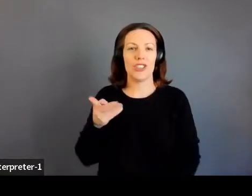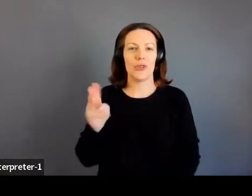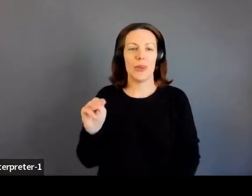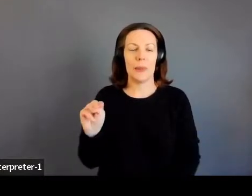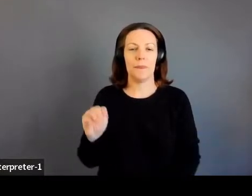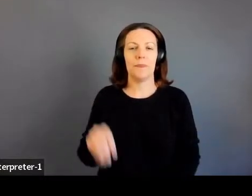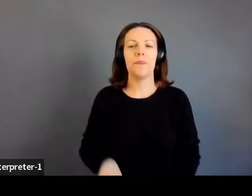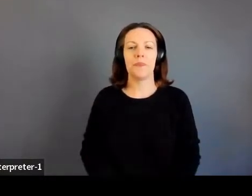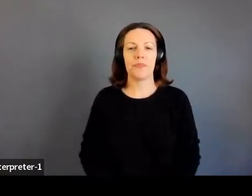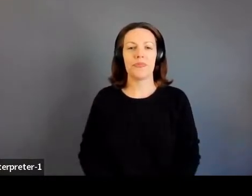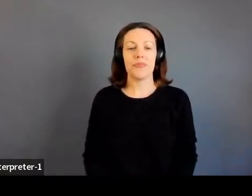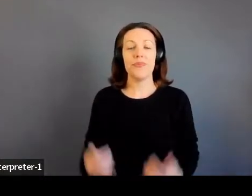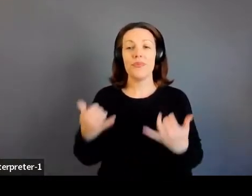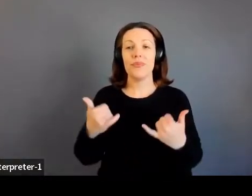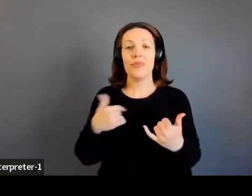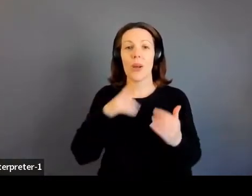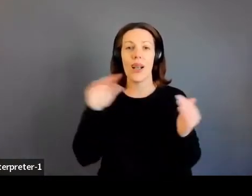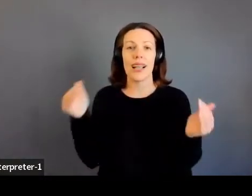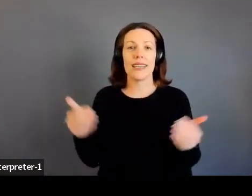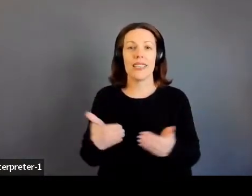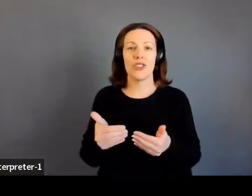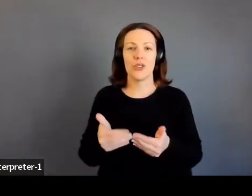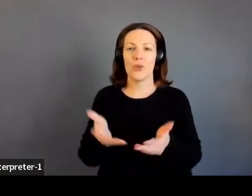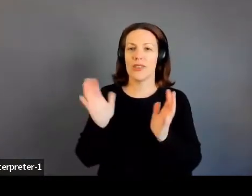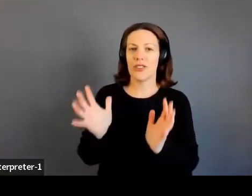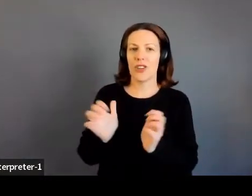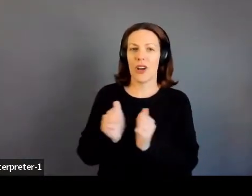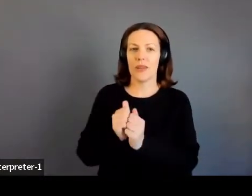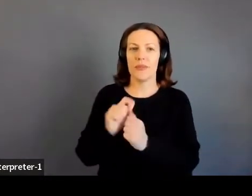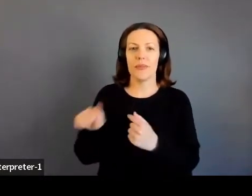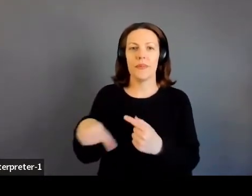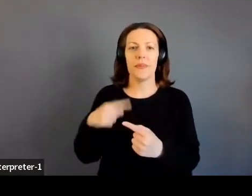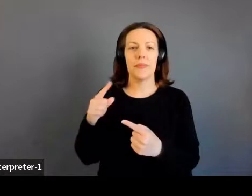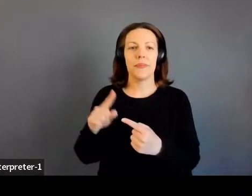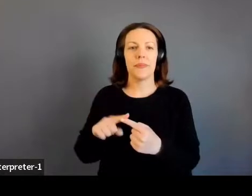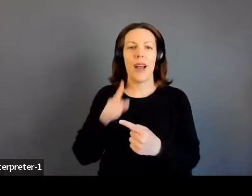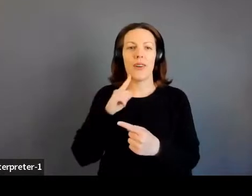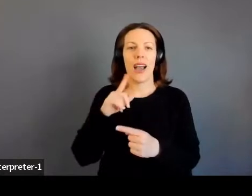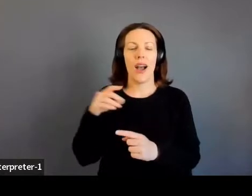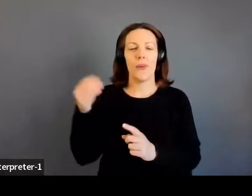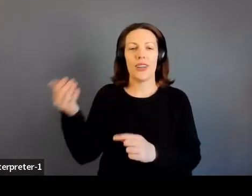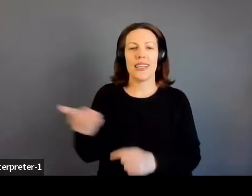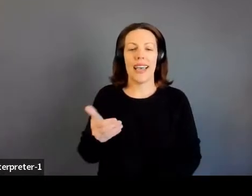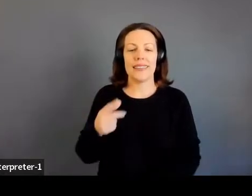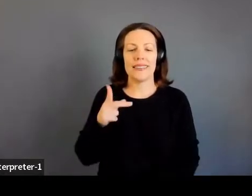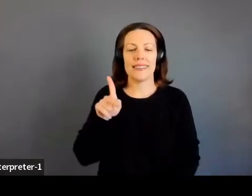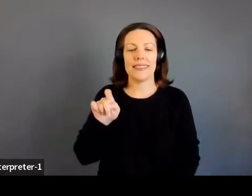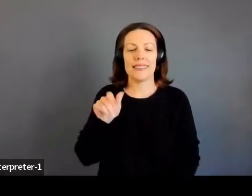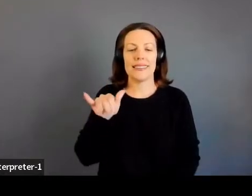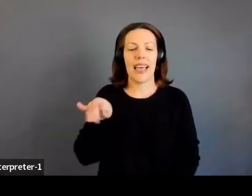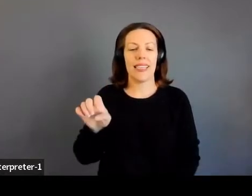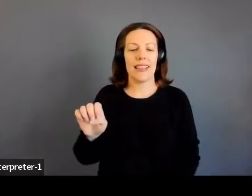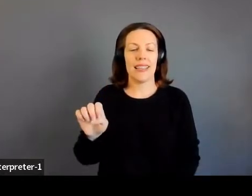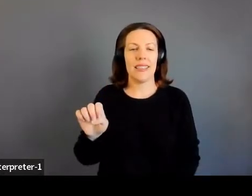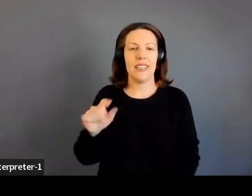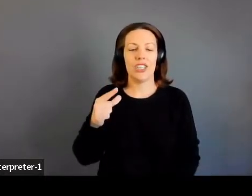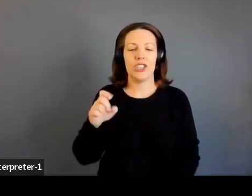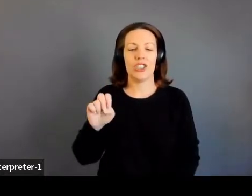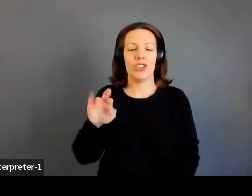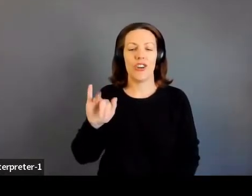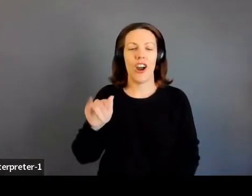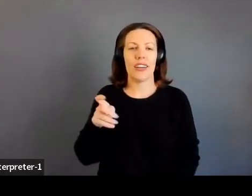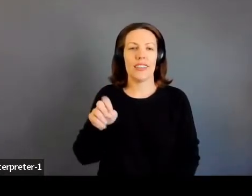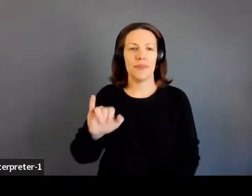All right. So now let me introduce to you and talk to you a little bit about our featured guest, Kelly Girardi. Kelly is a